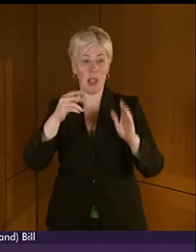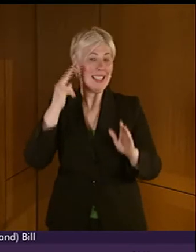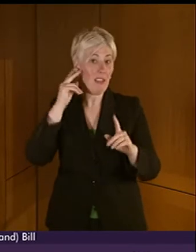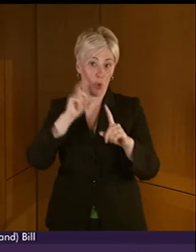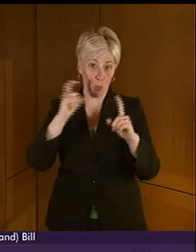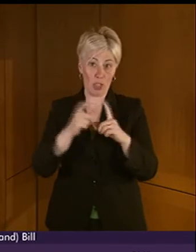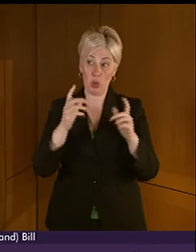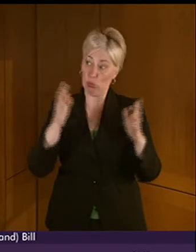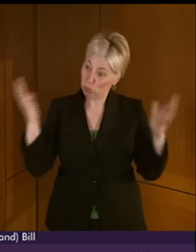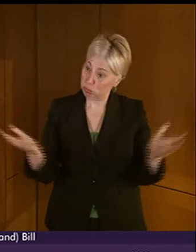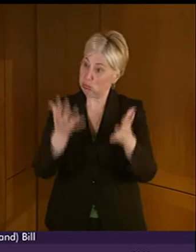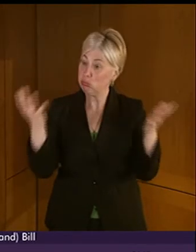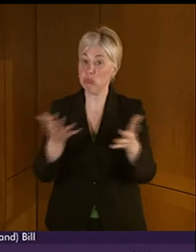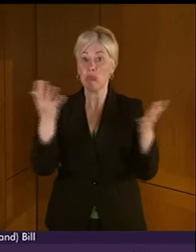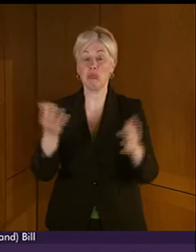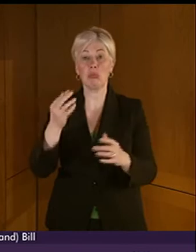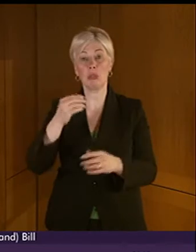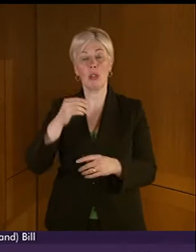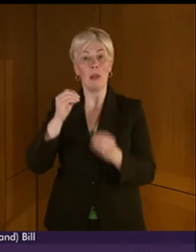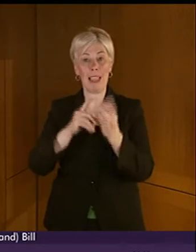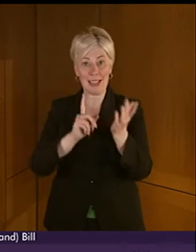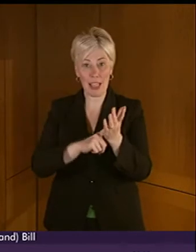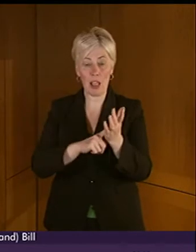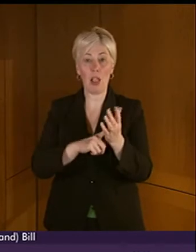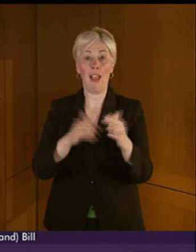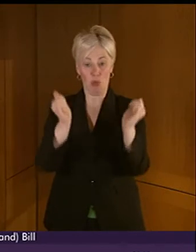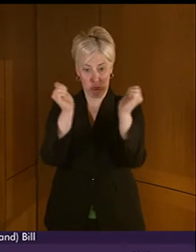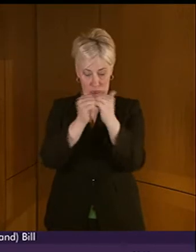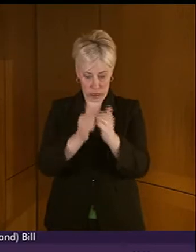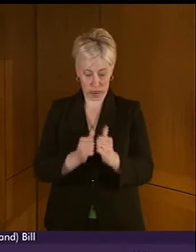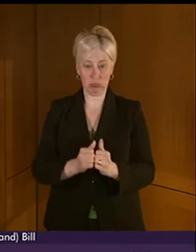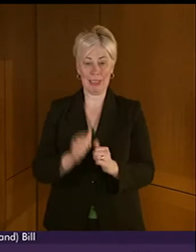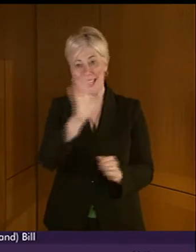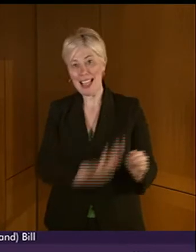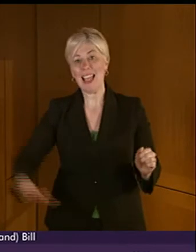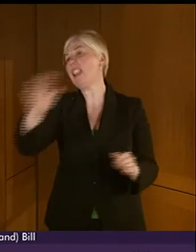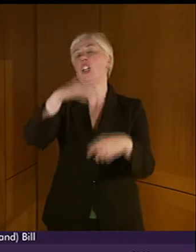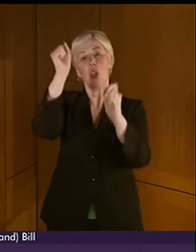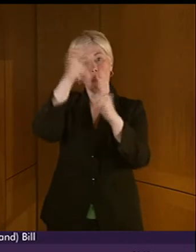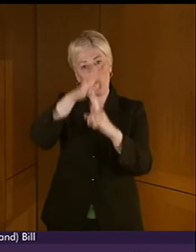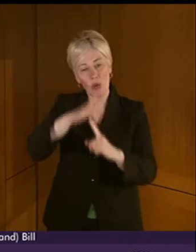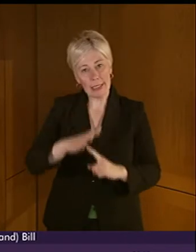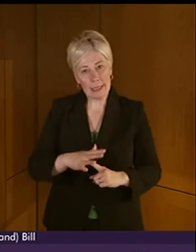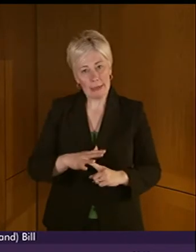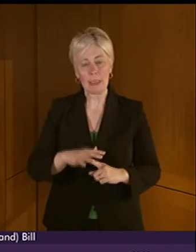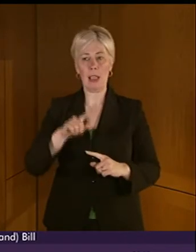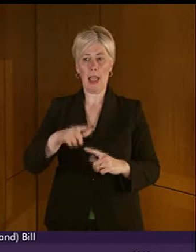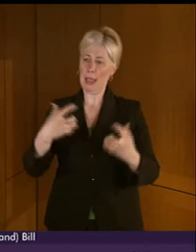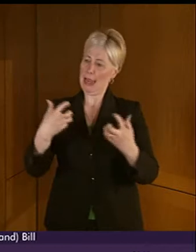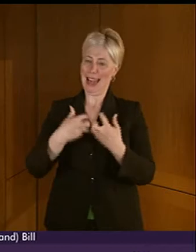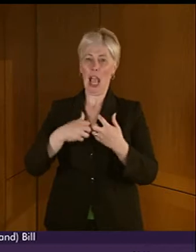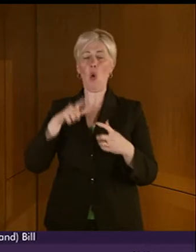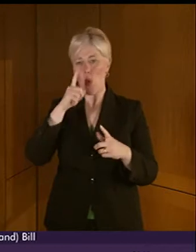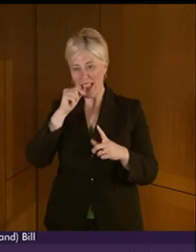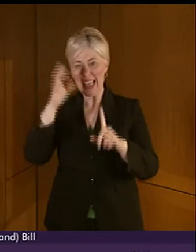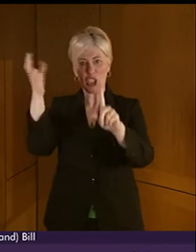BSL, agree national priorities and set out the specific measurable actions they will take to make progress towards